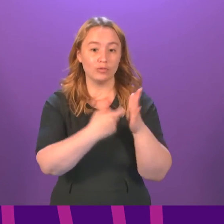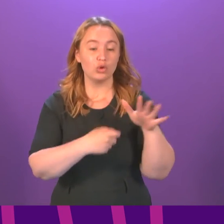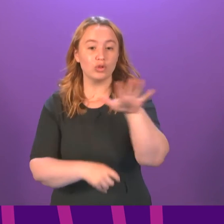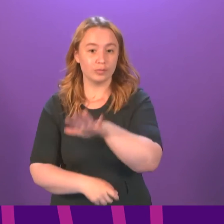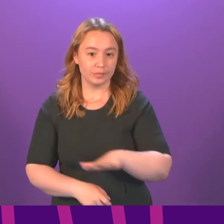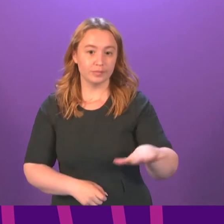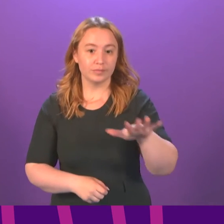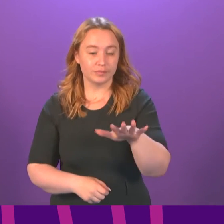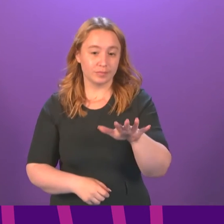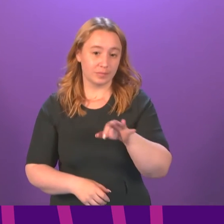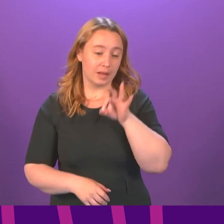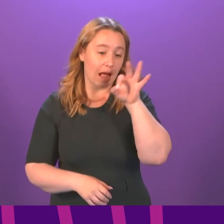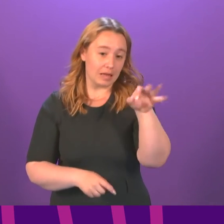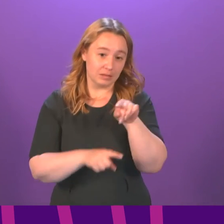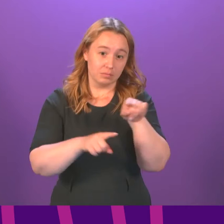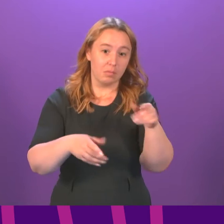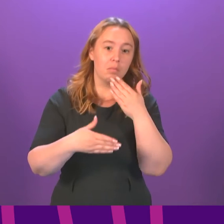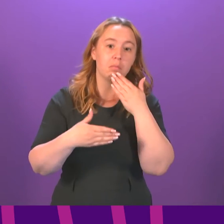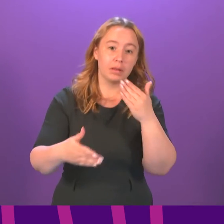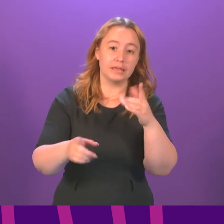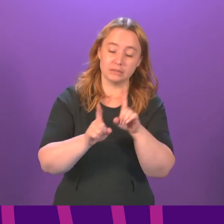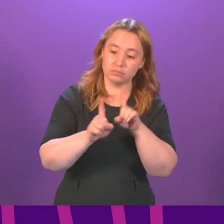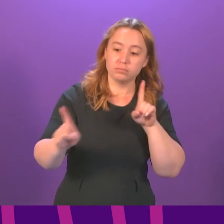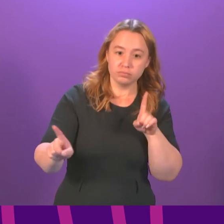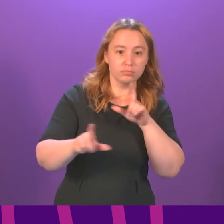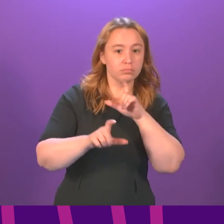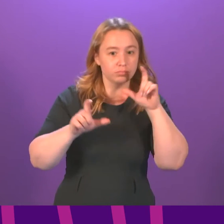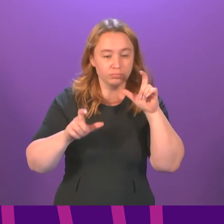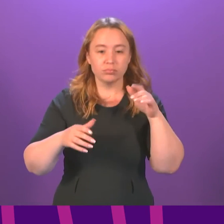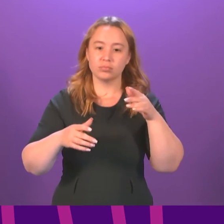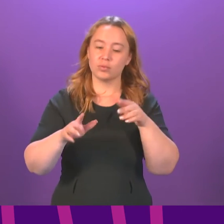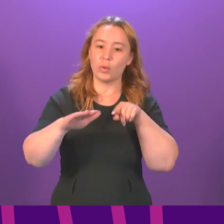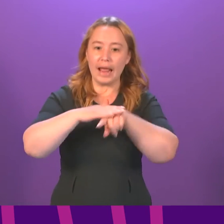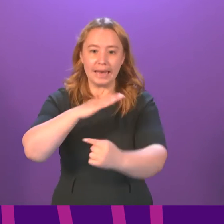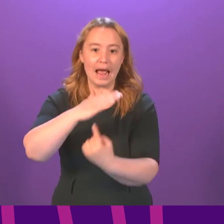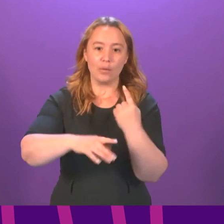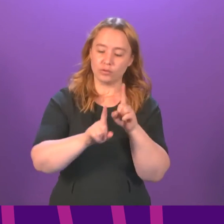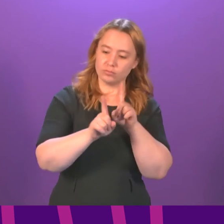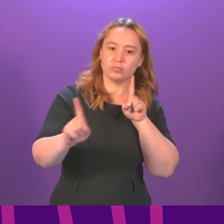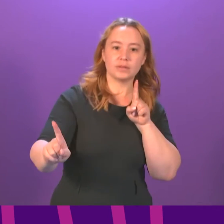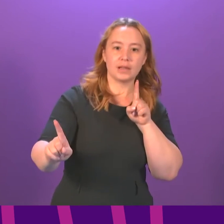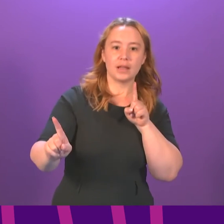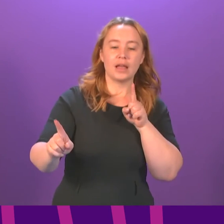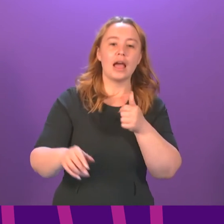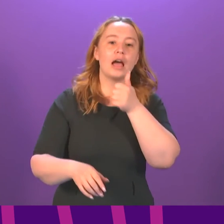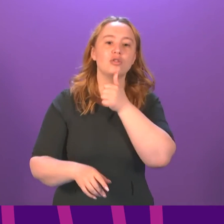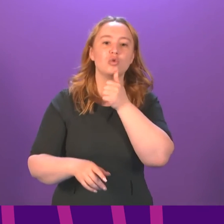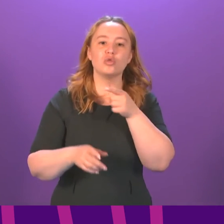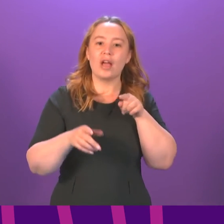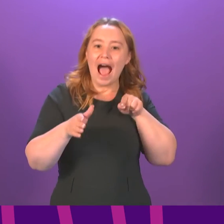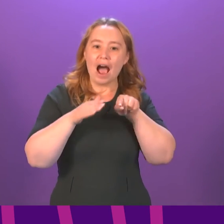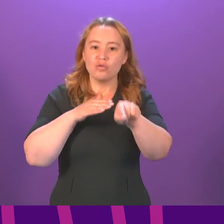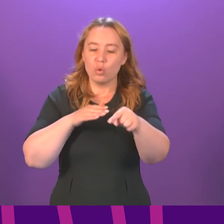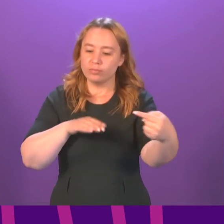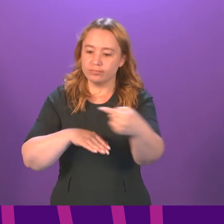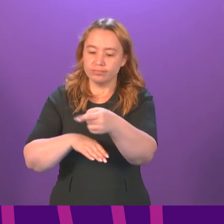I ask that members take care to observe these measures, including when entering and exiting the Chamber. Please only use the aisles and walkways